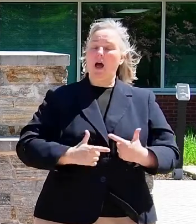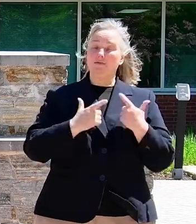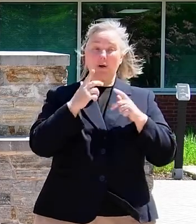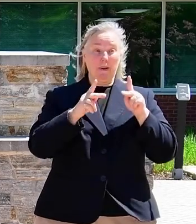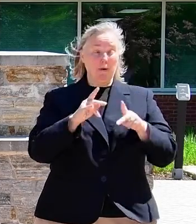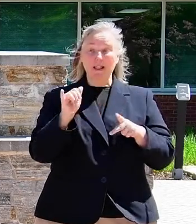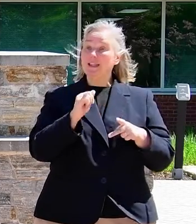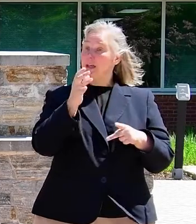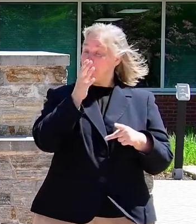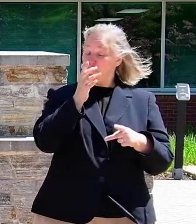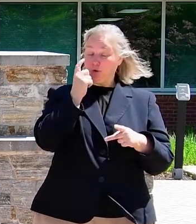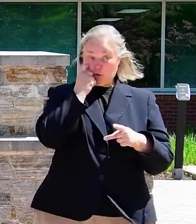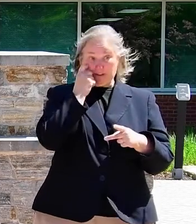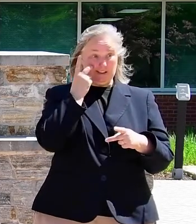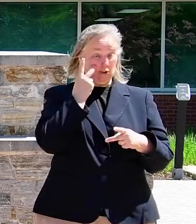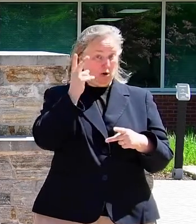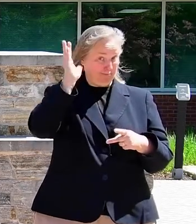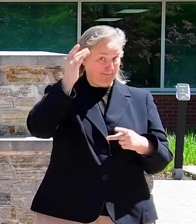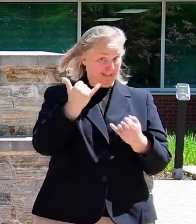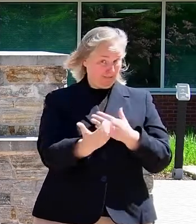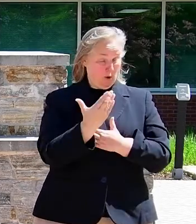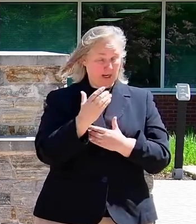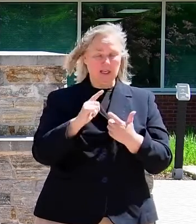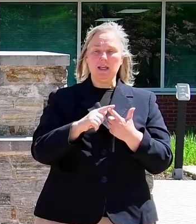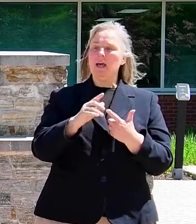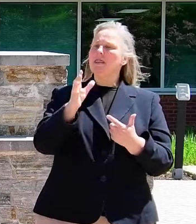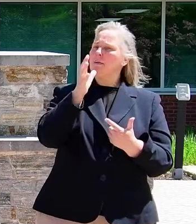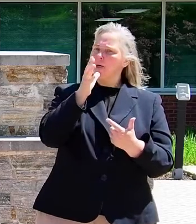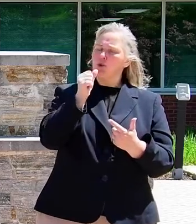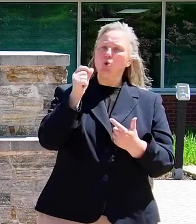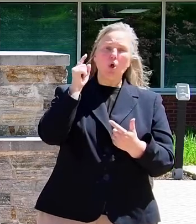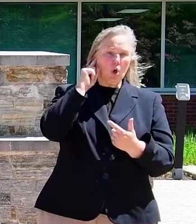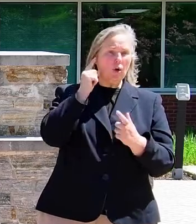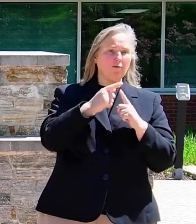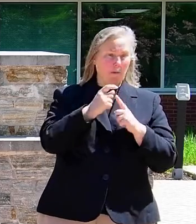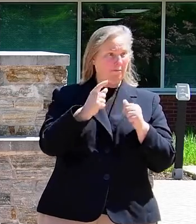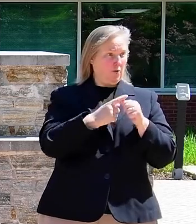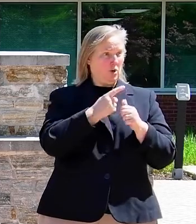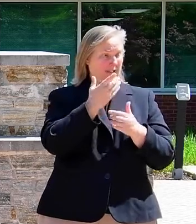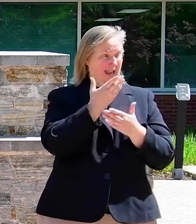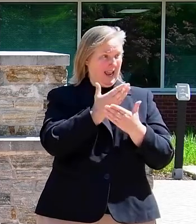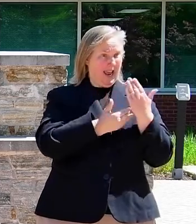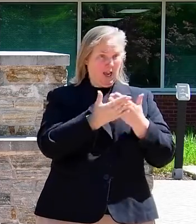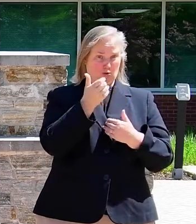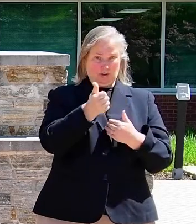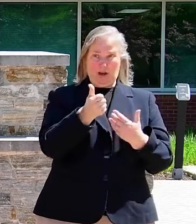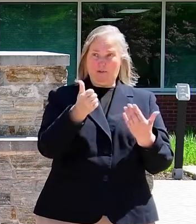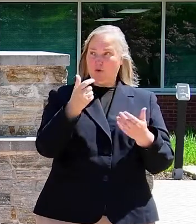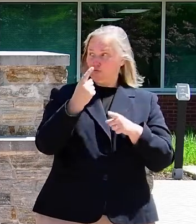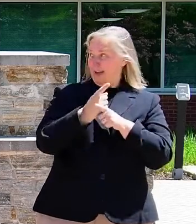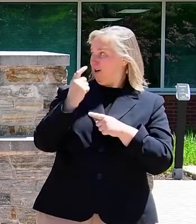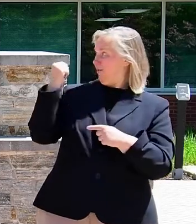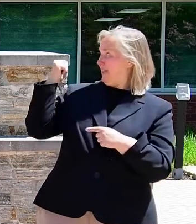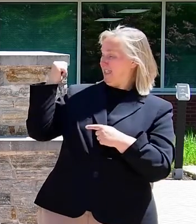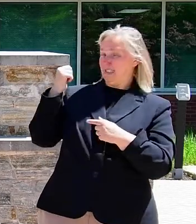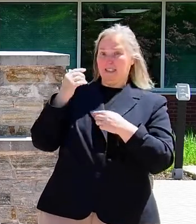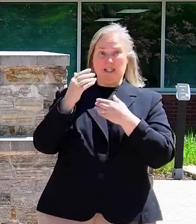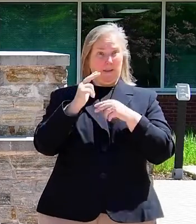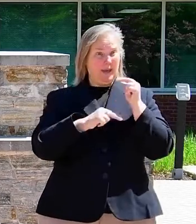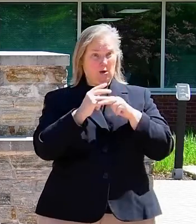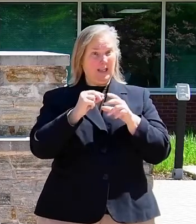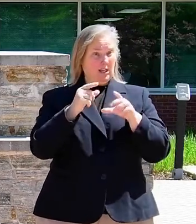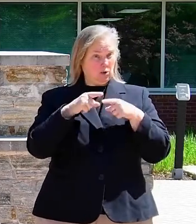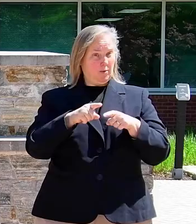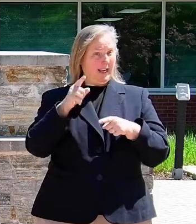mother that you saw this morning, the mothers that you heard from firsthand the other night here in your, right here in this building, in the room, in the